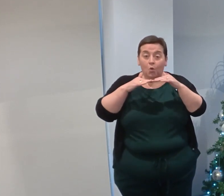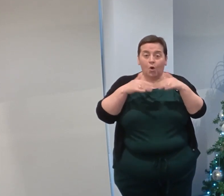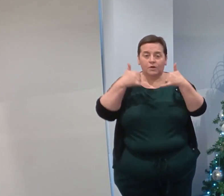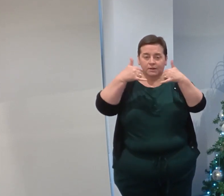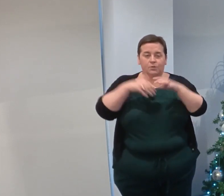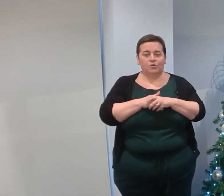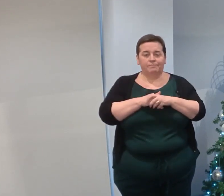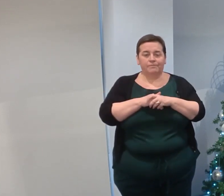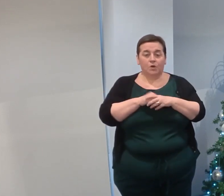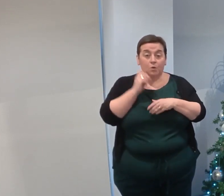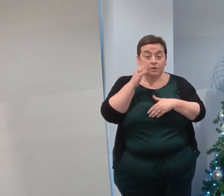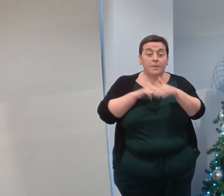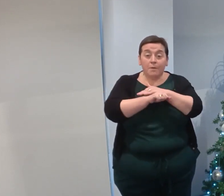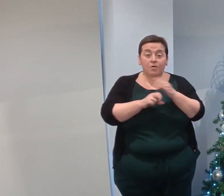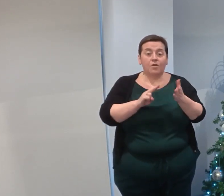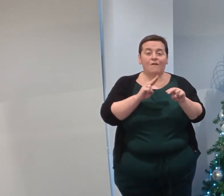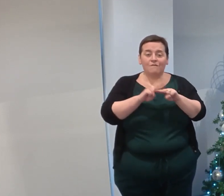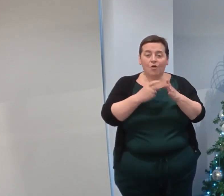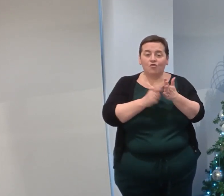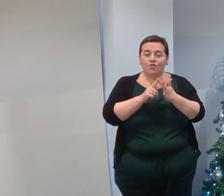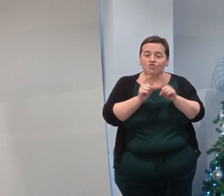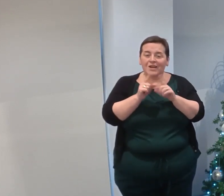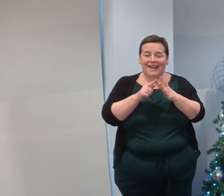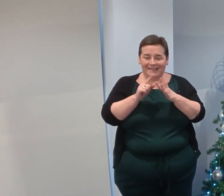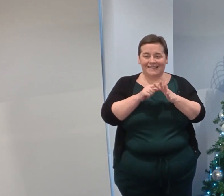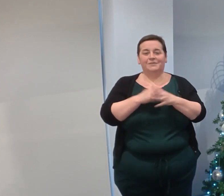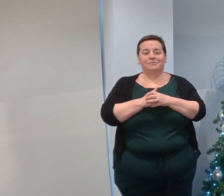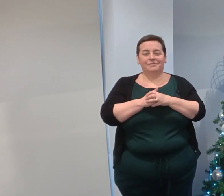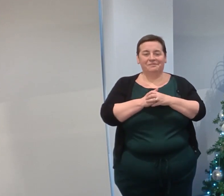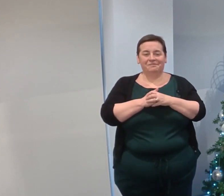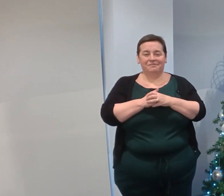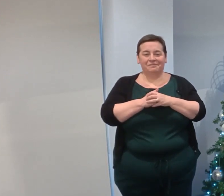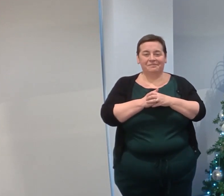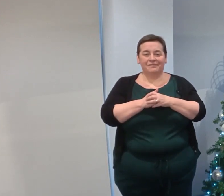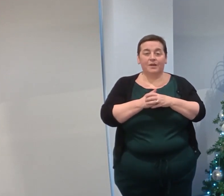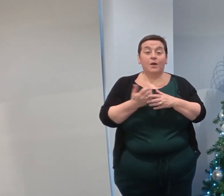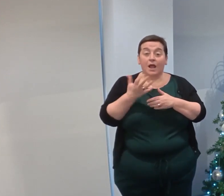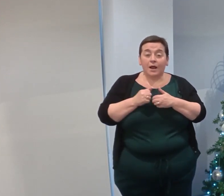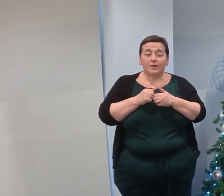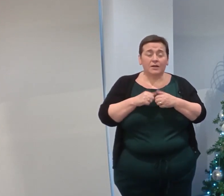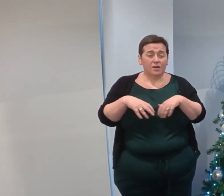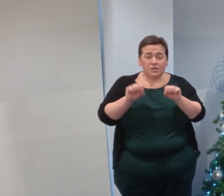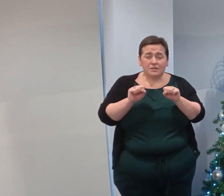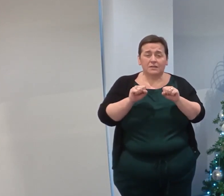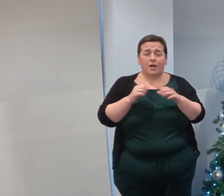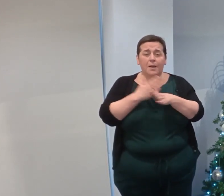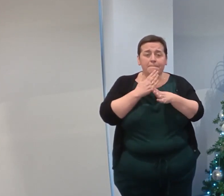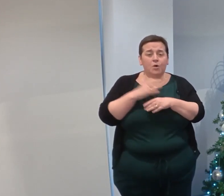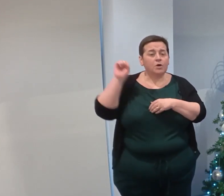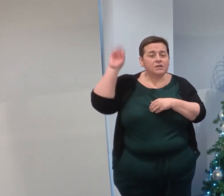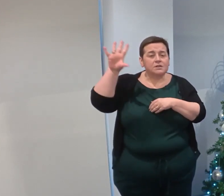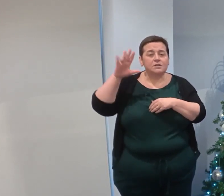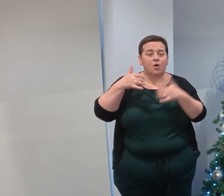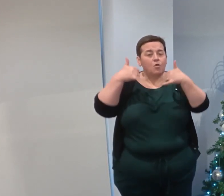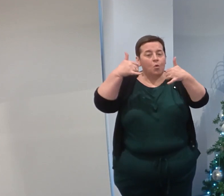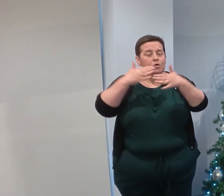the birth of Freddie, our equality, diversity and inclusion friend. And we had our pilot employee star awards